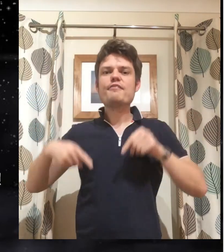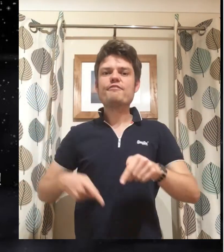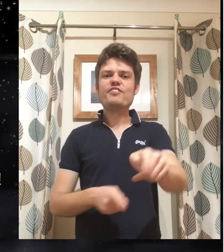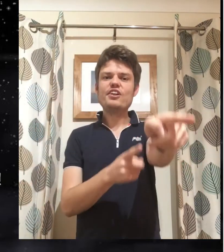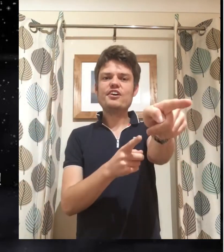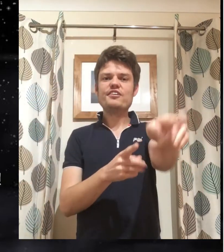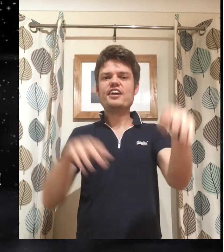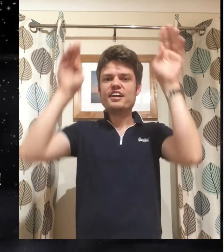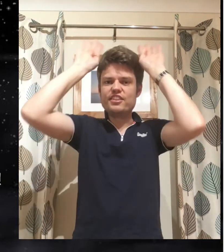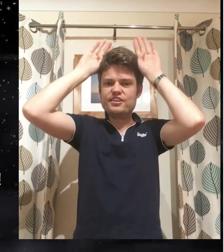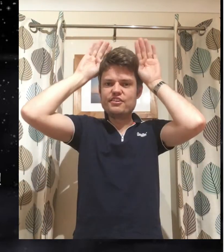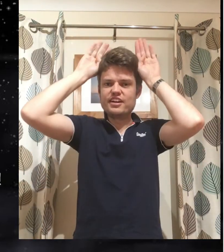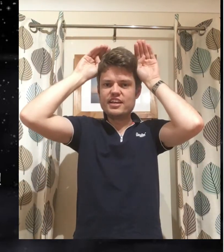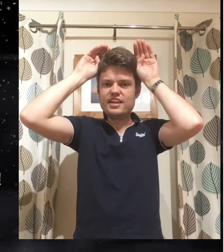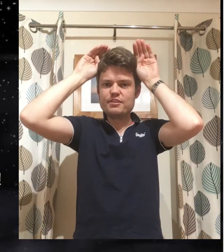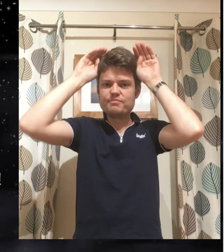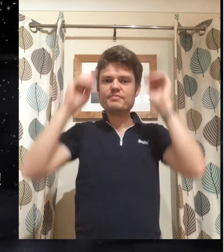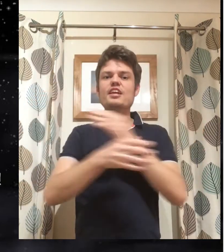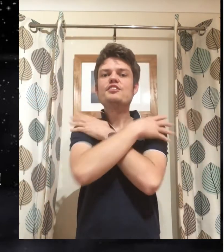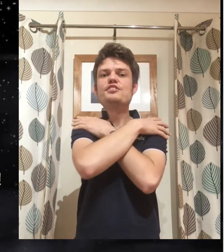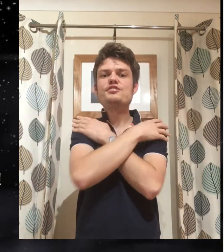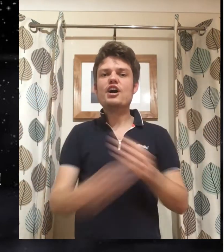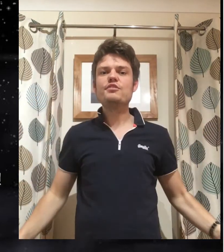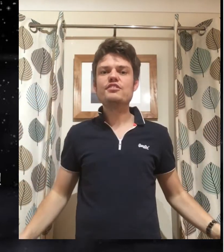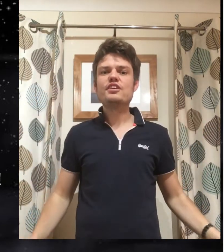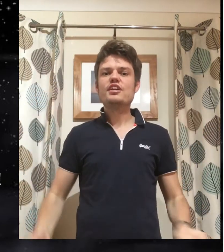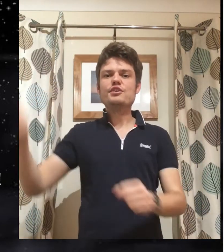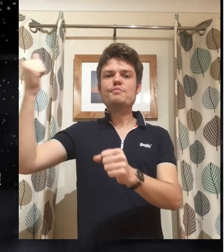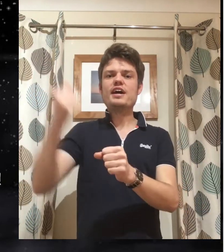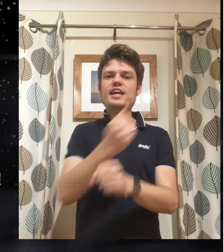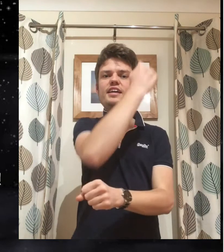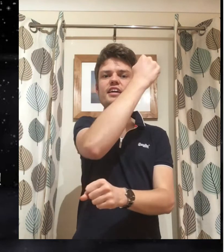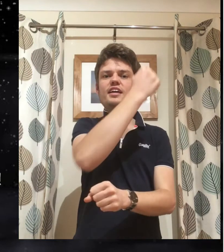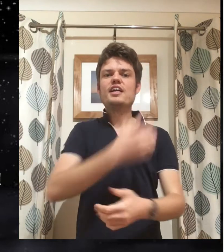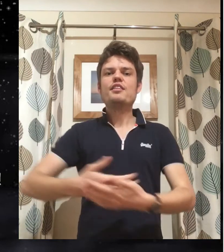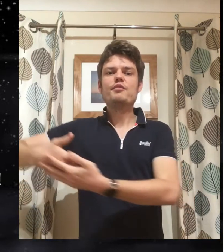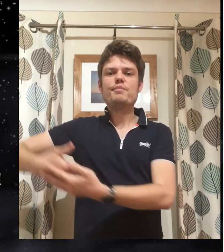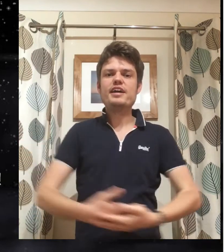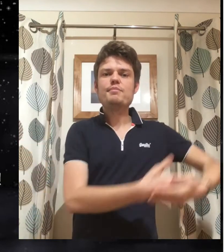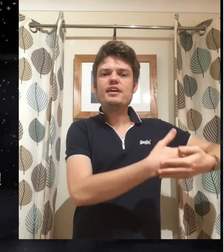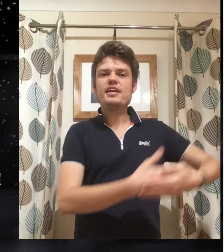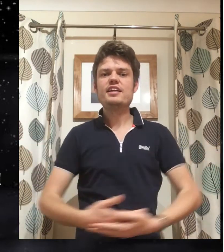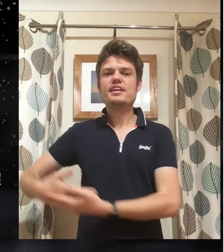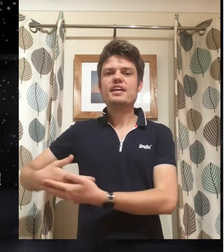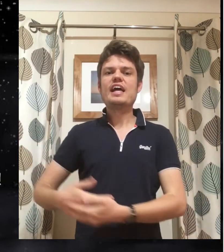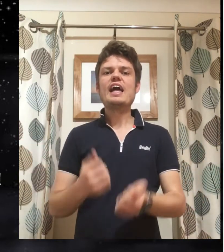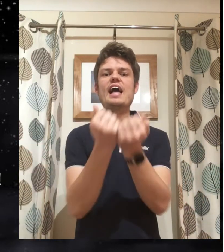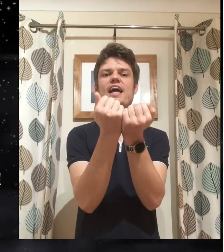don't the donkey don't you make the baby